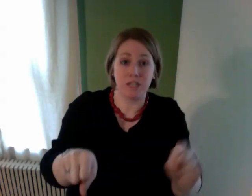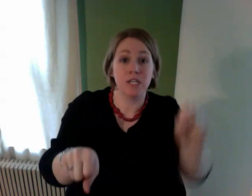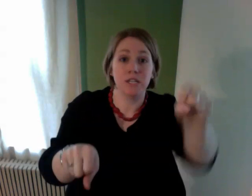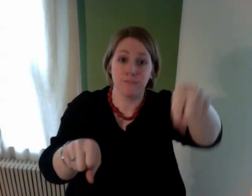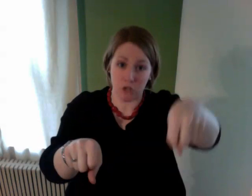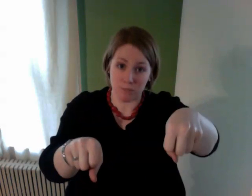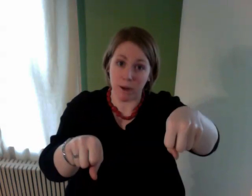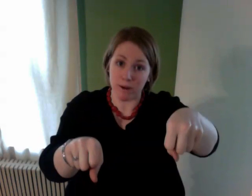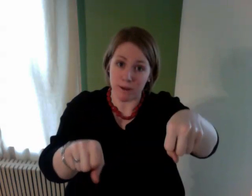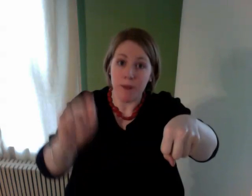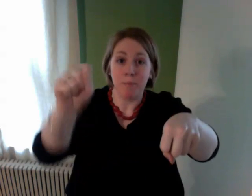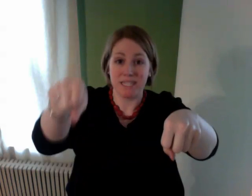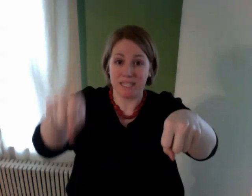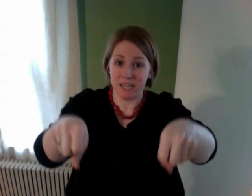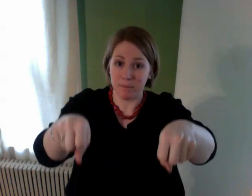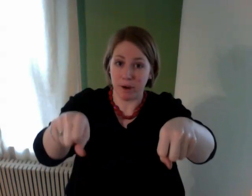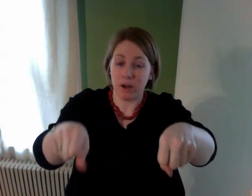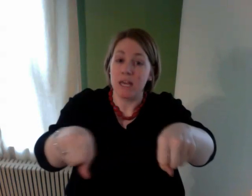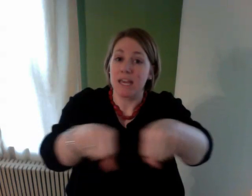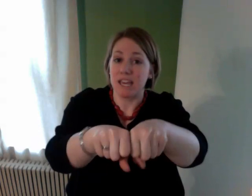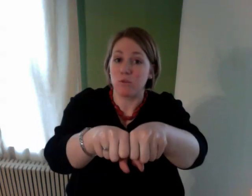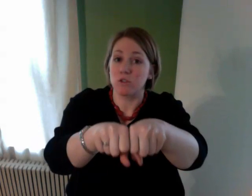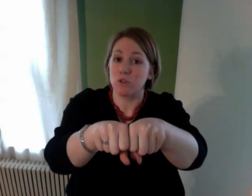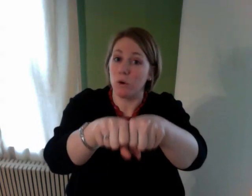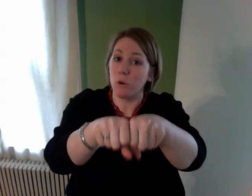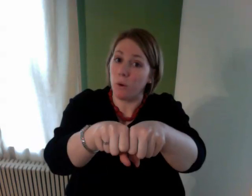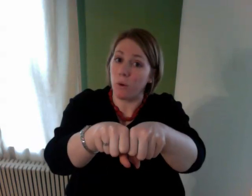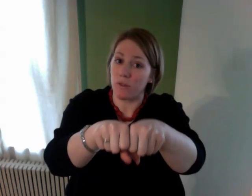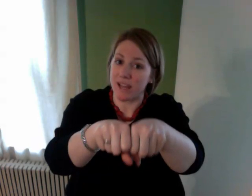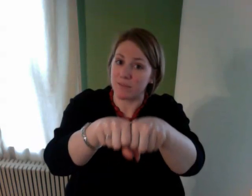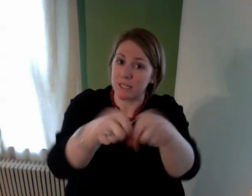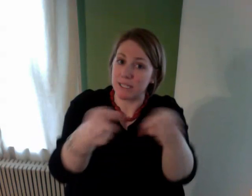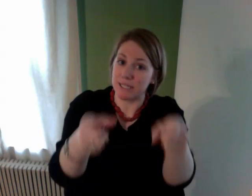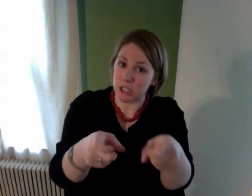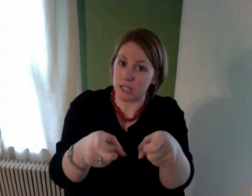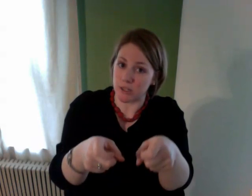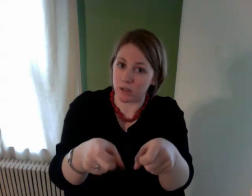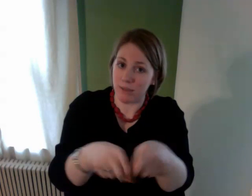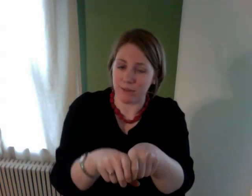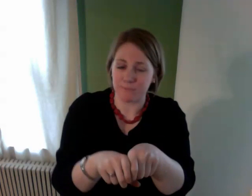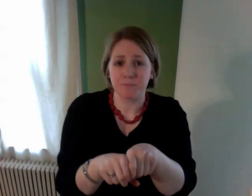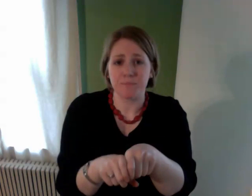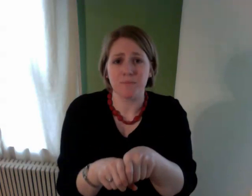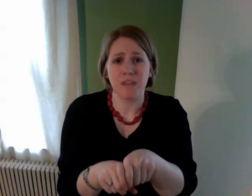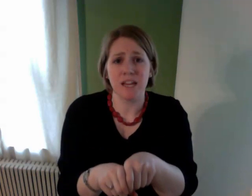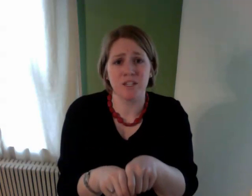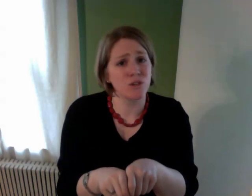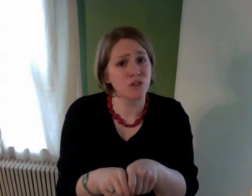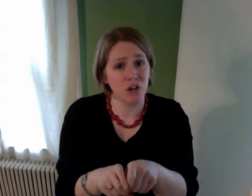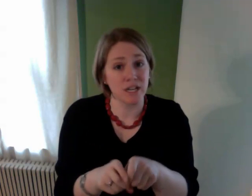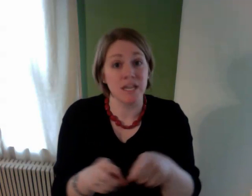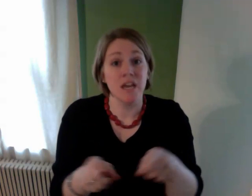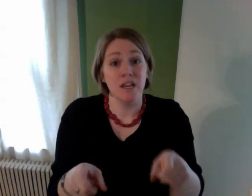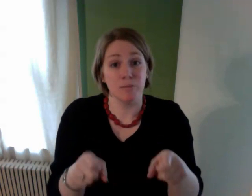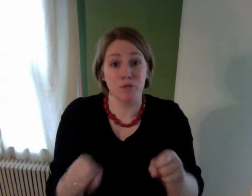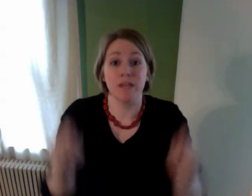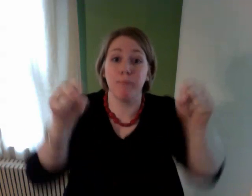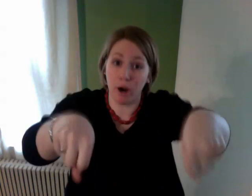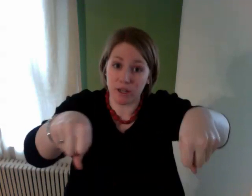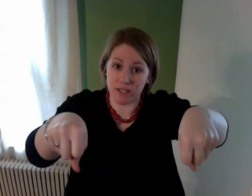you take the first part plus the second part equals the whole and that's what addition is all about and so the song is numbers are made of parts since